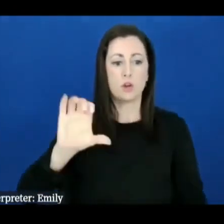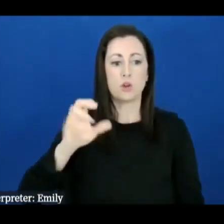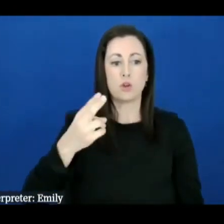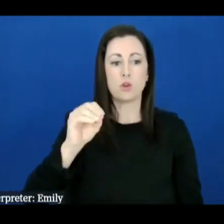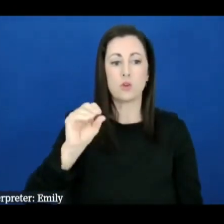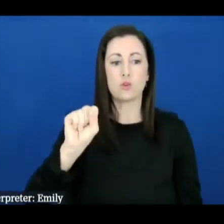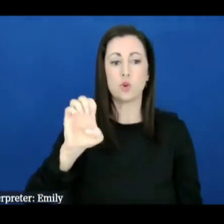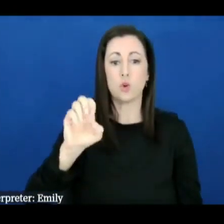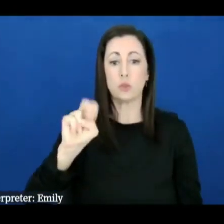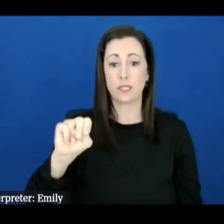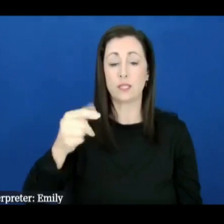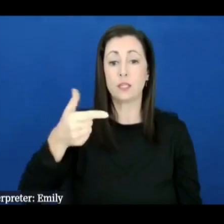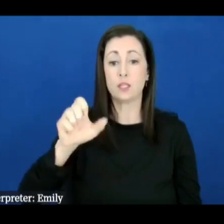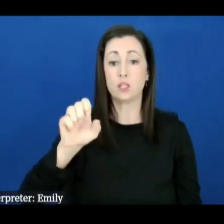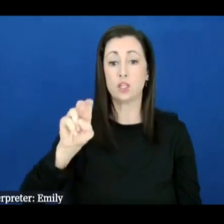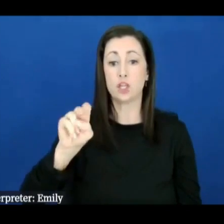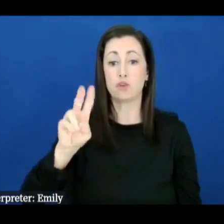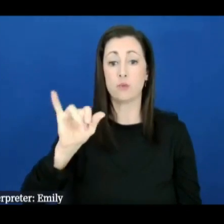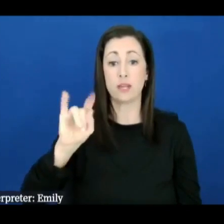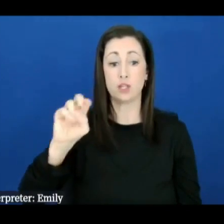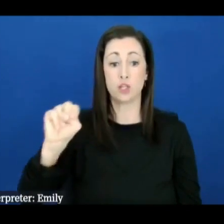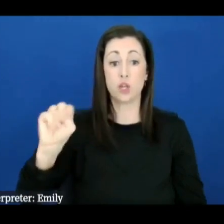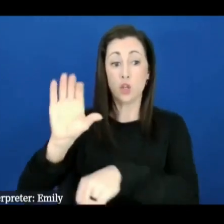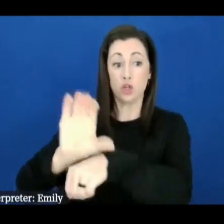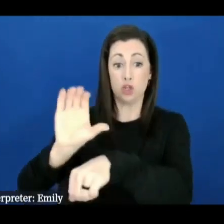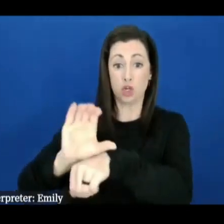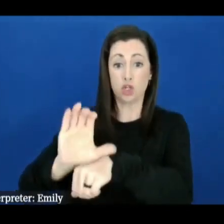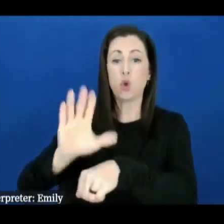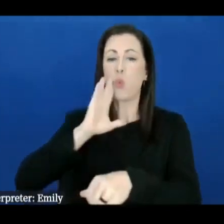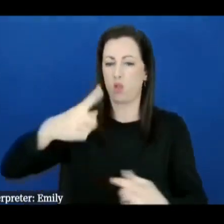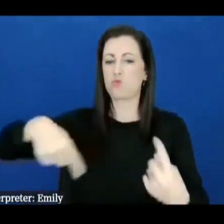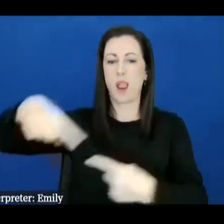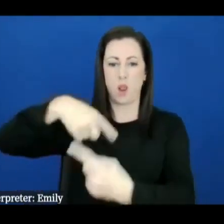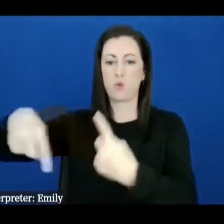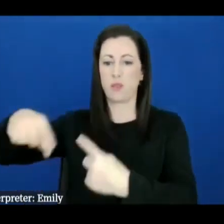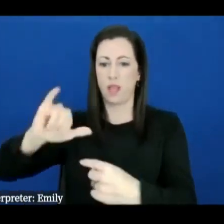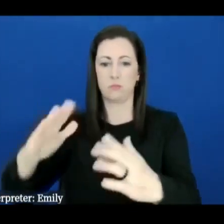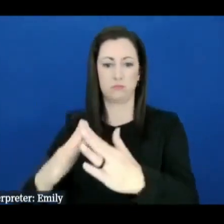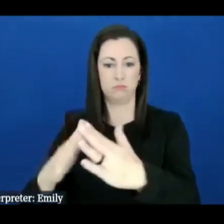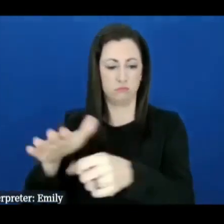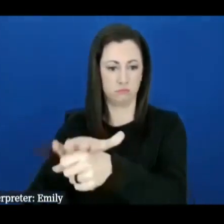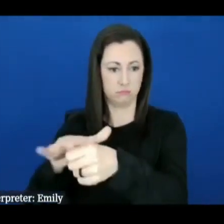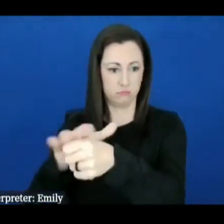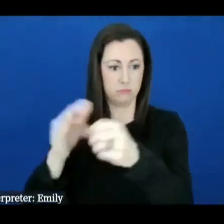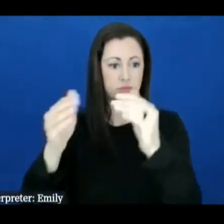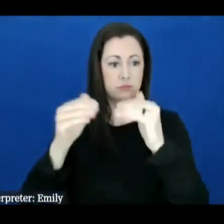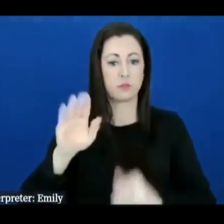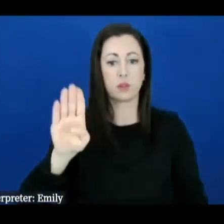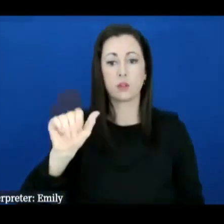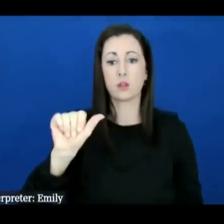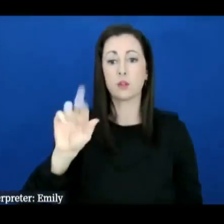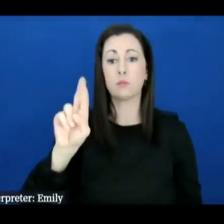876 New Leicester Highway that's in the Leicester community and in Barnersville 1675